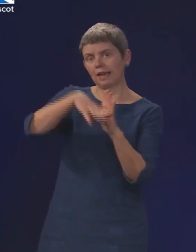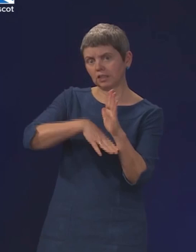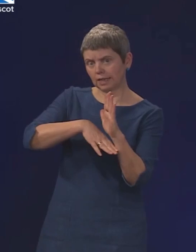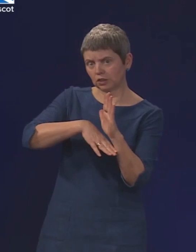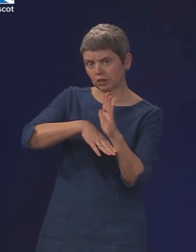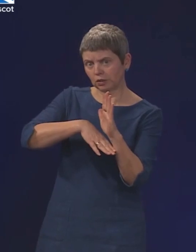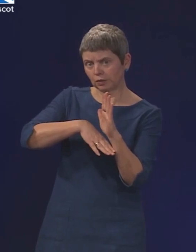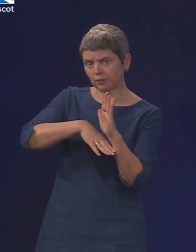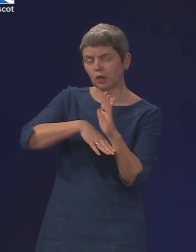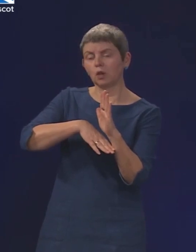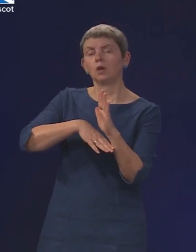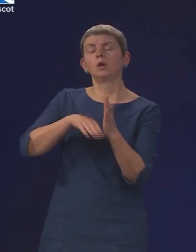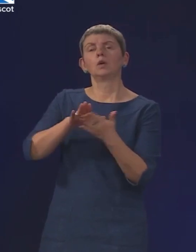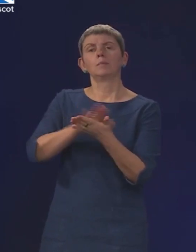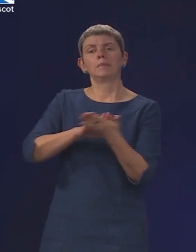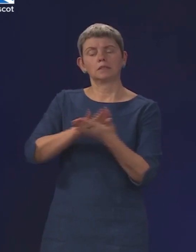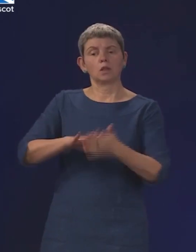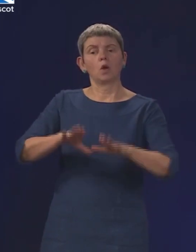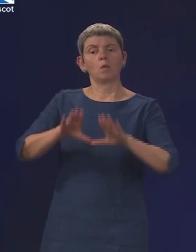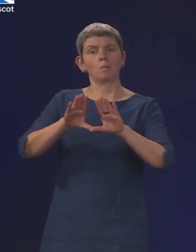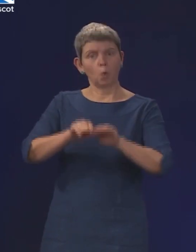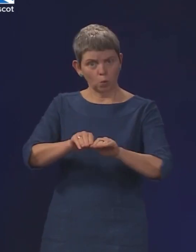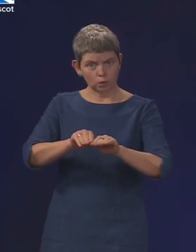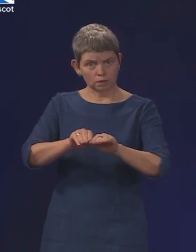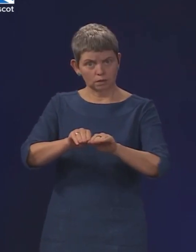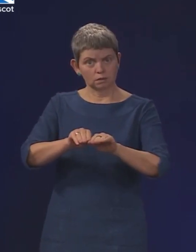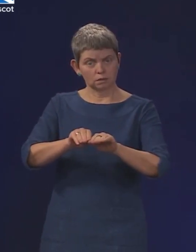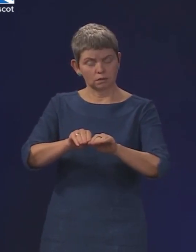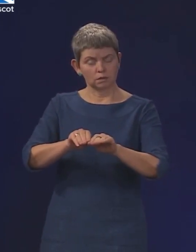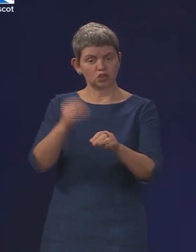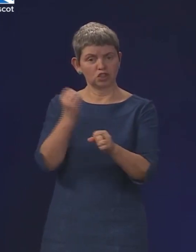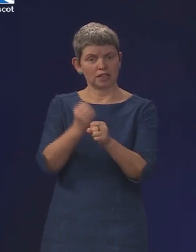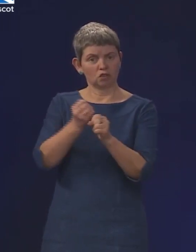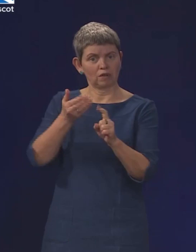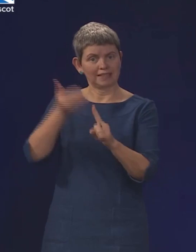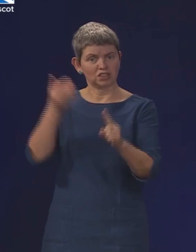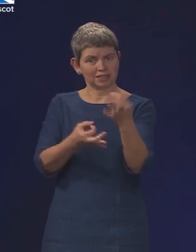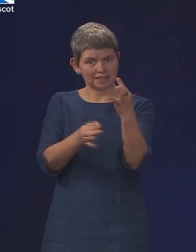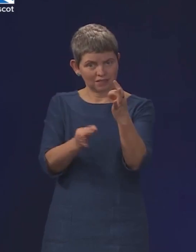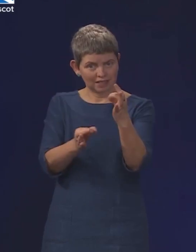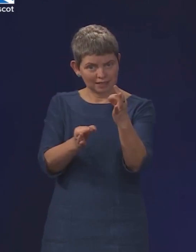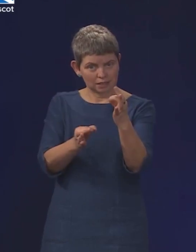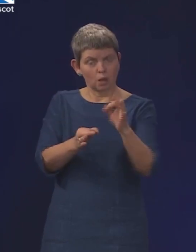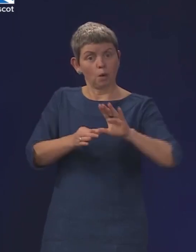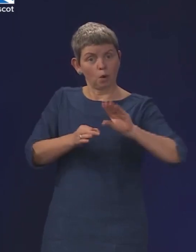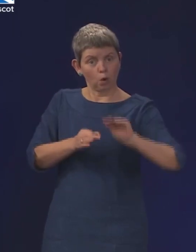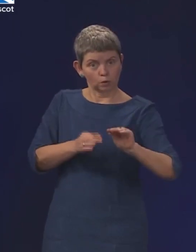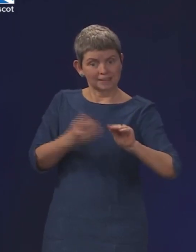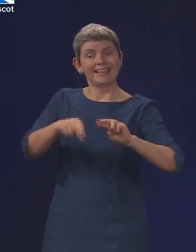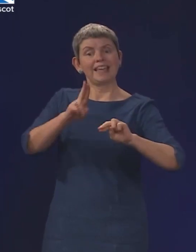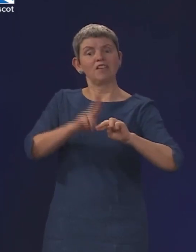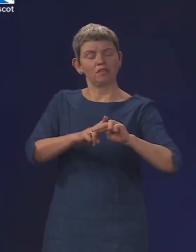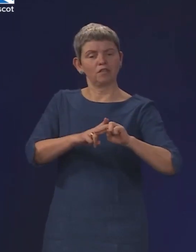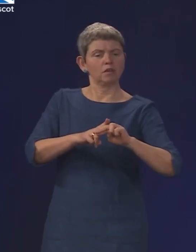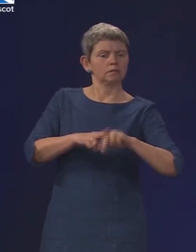effectively pause a process for a gender recognition certificate on the basis of the police having a sexual offences order